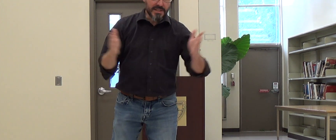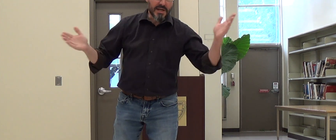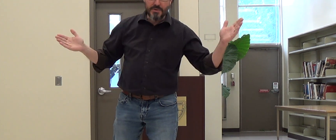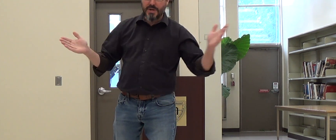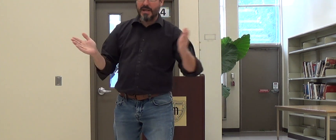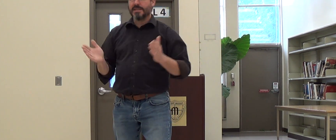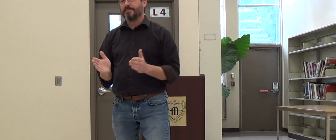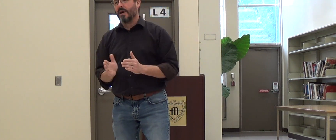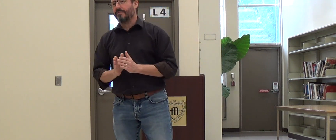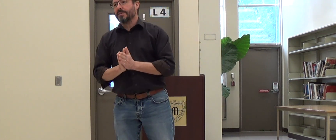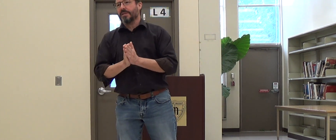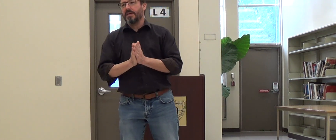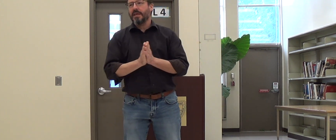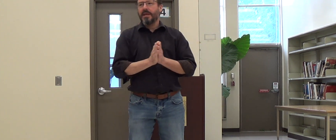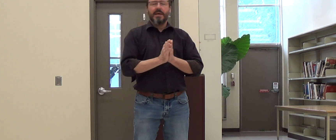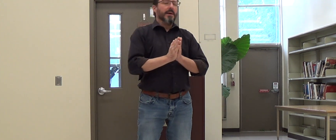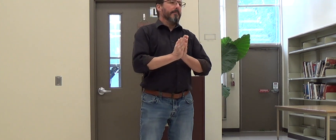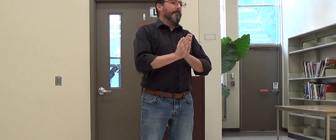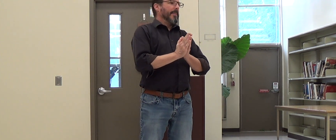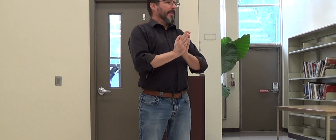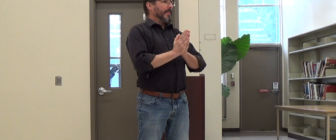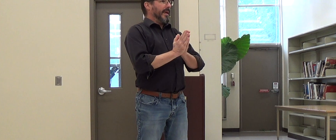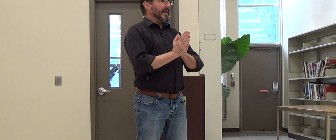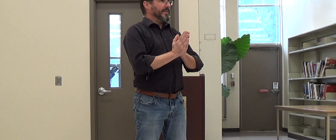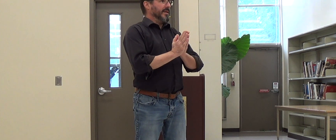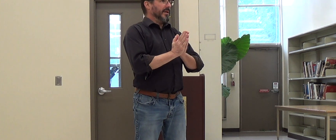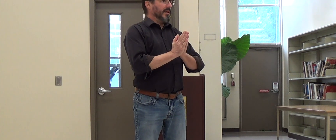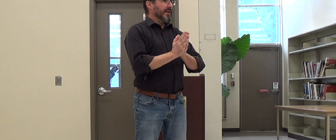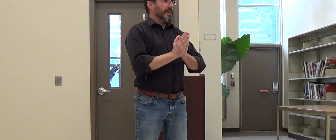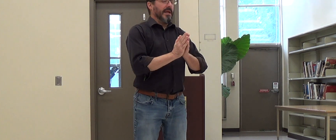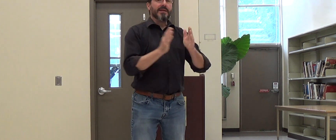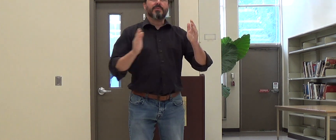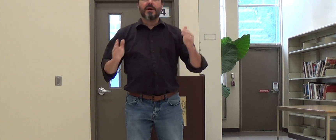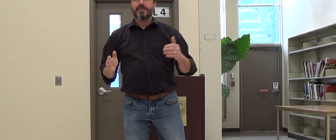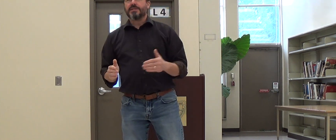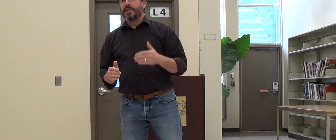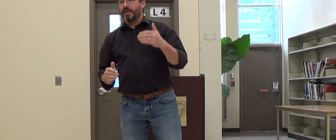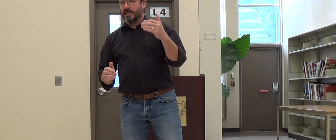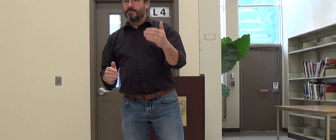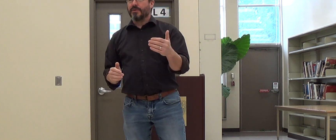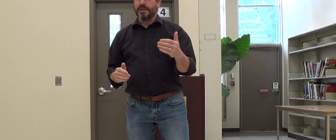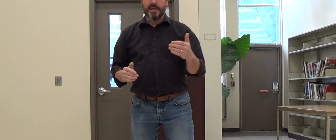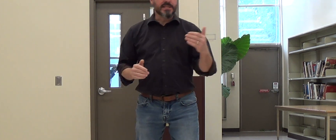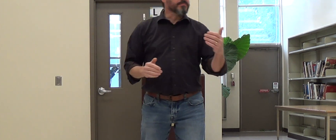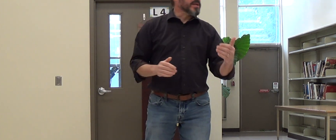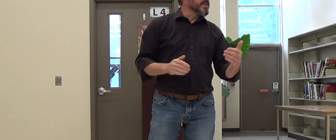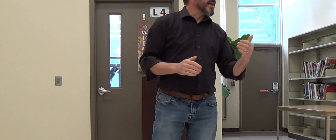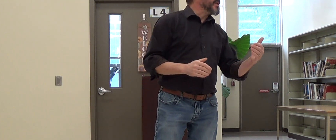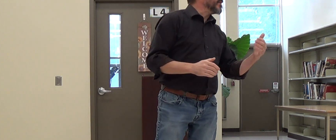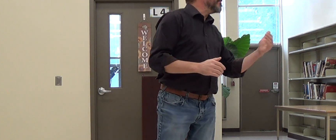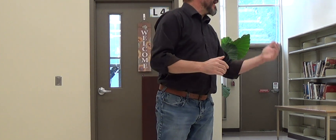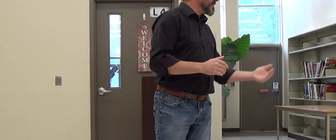is not a new concept, obviously. And I think Antoine de Saint-Uxbury expressed the idea best.